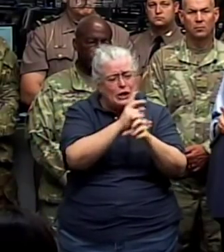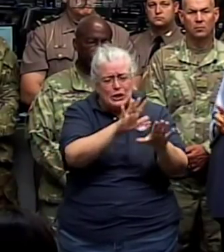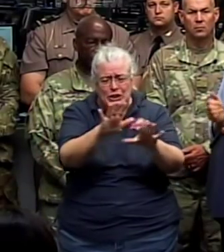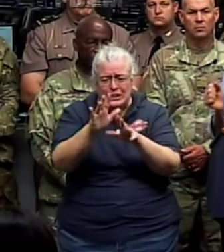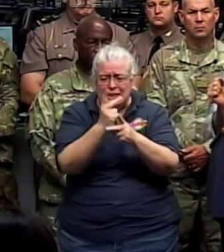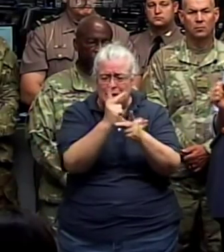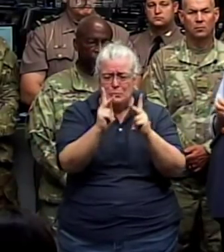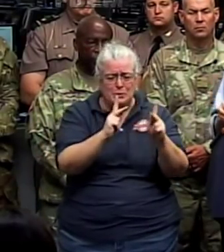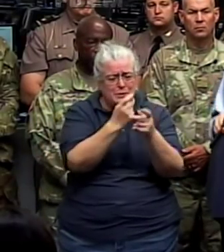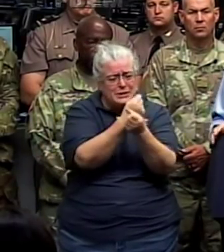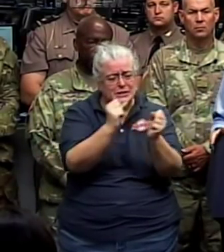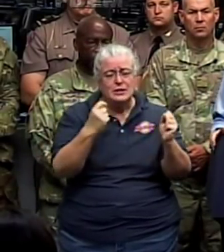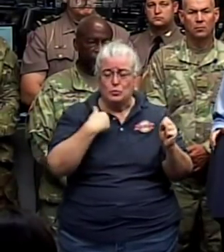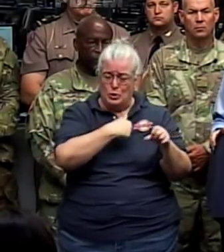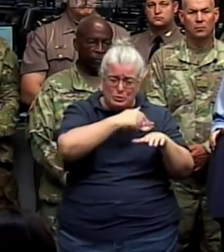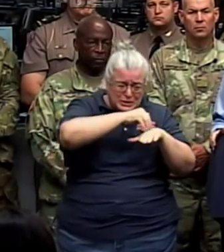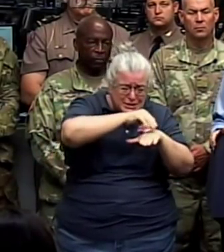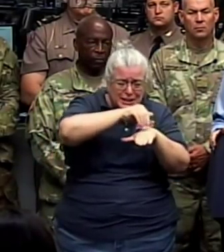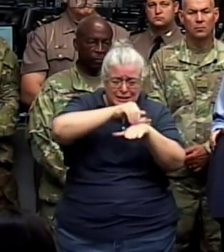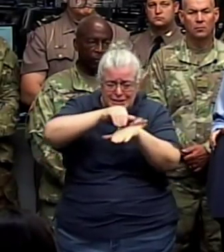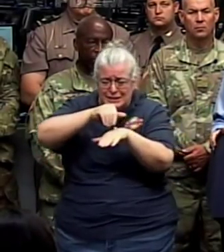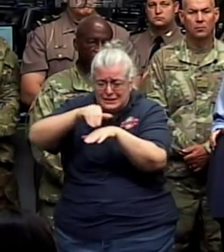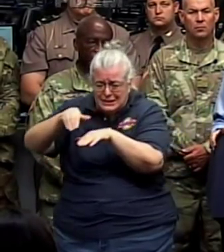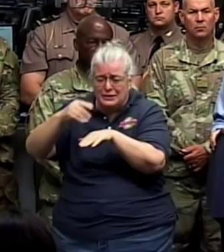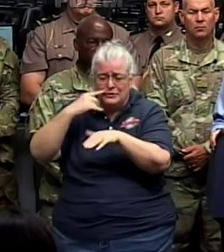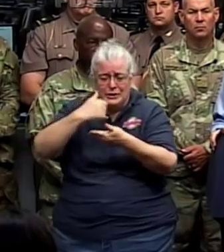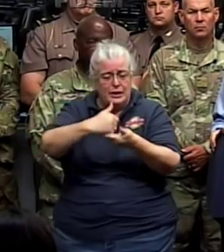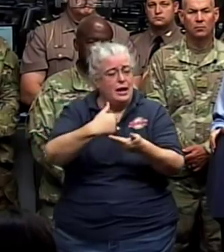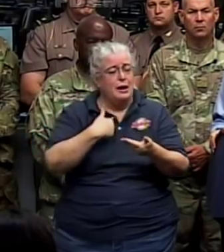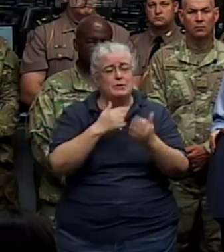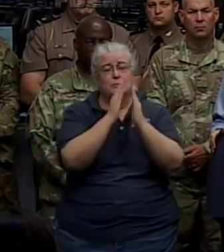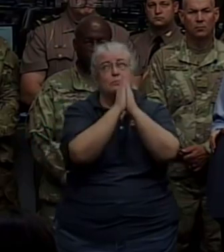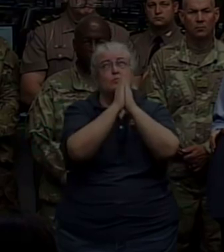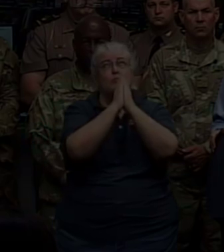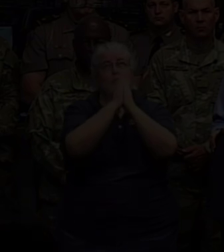and send people out to keep people safe. I just, I'm praying to God people will be safe.